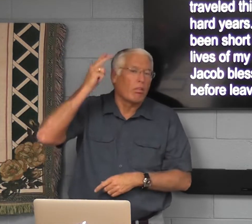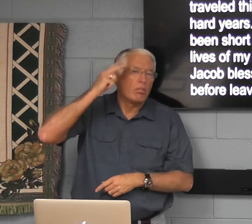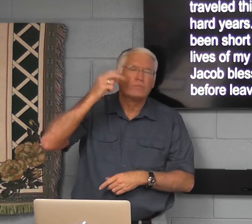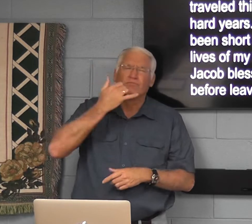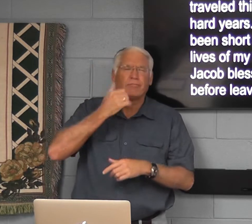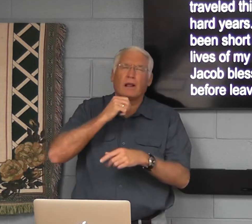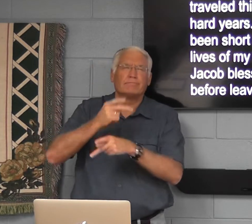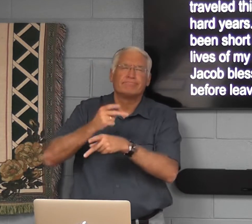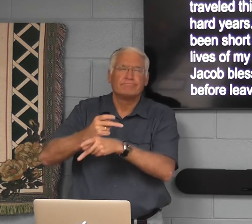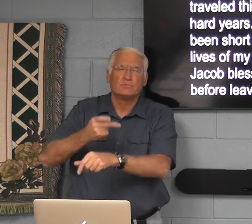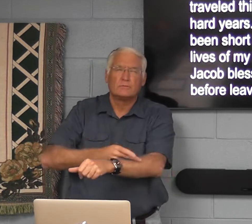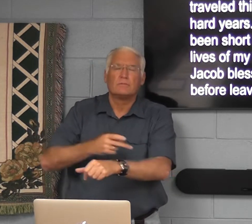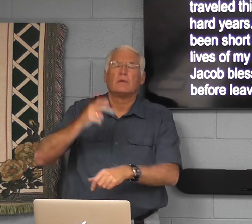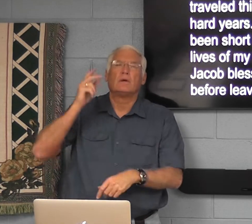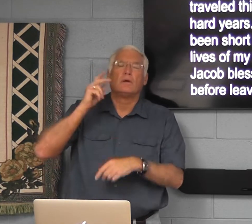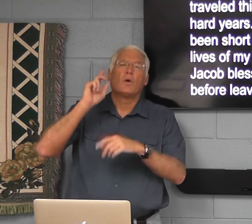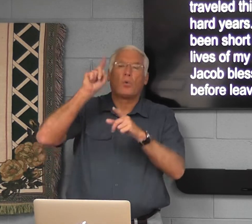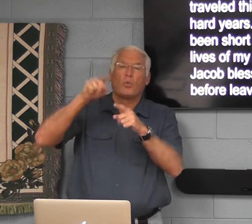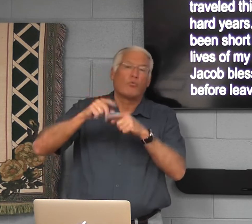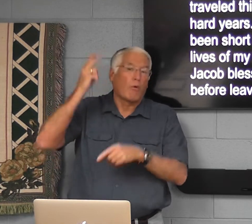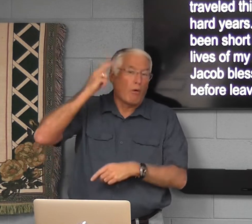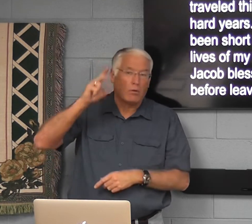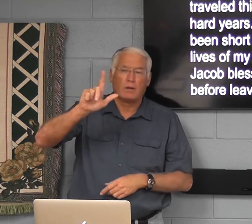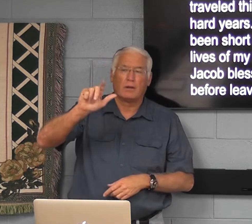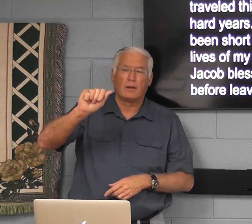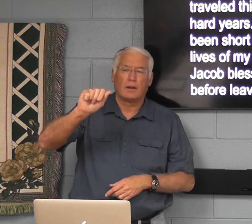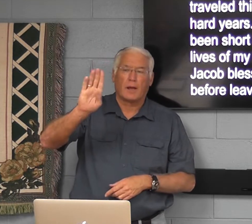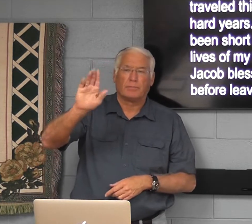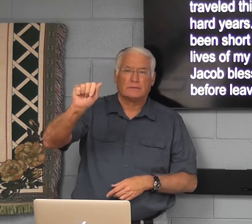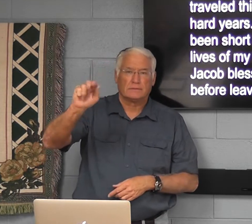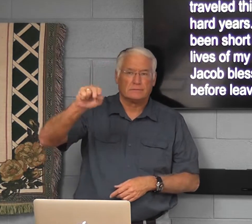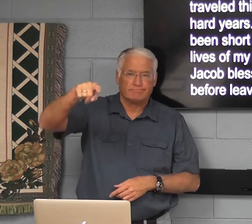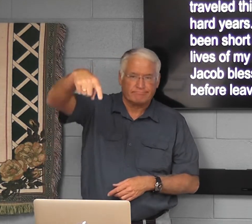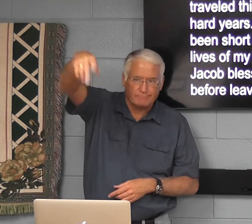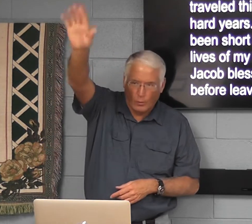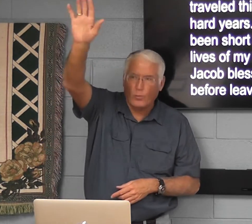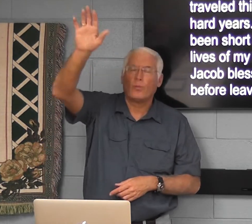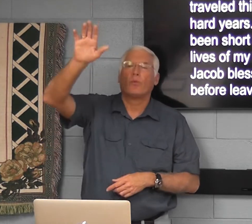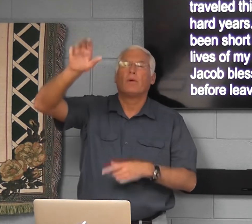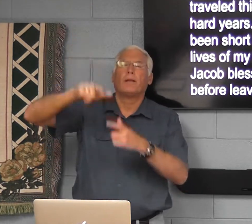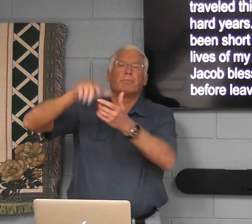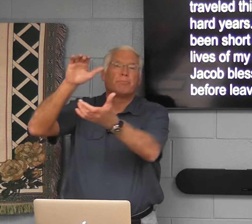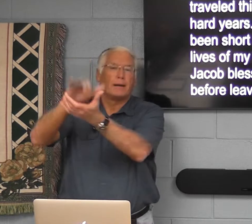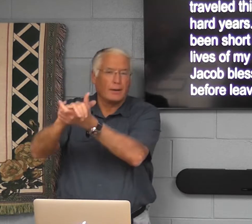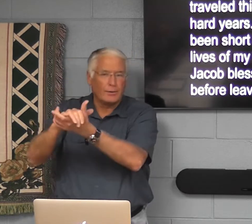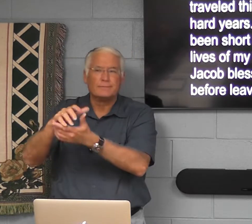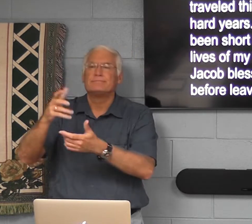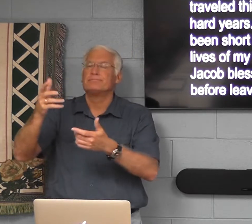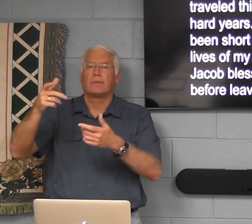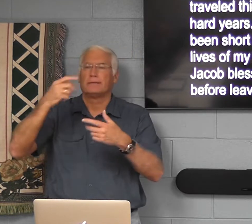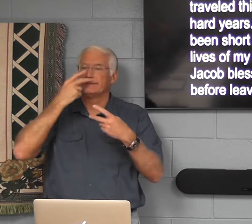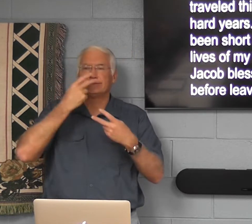He went to his uncle, Laban, and then he married,